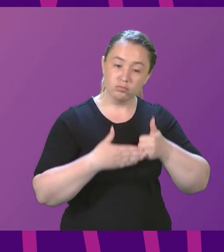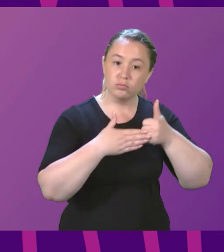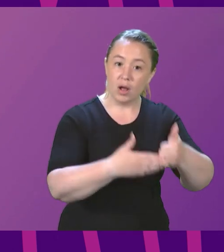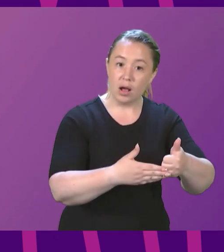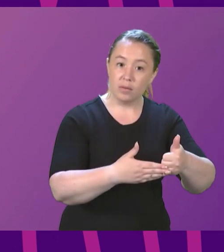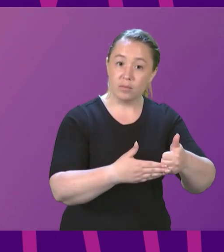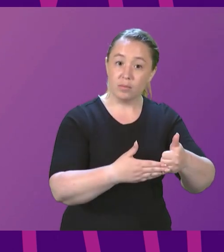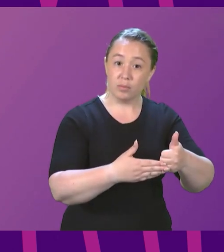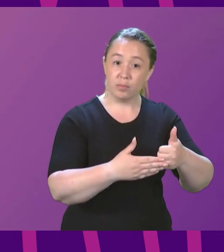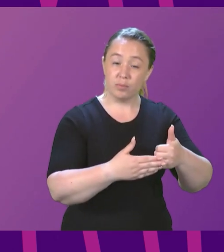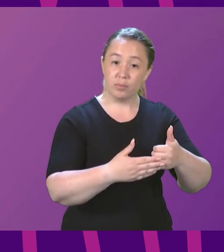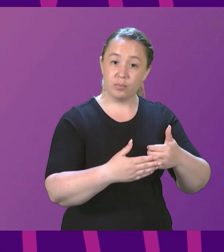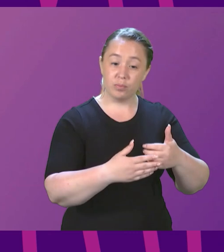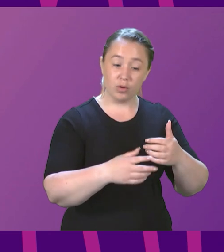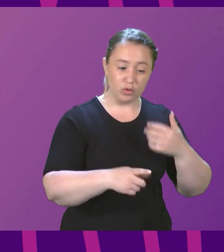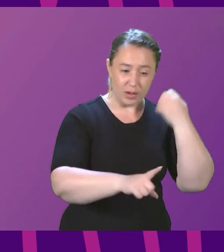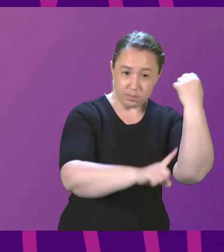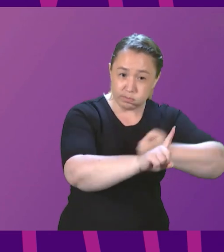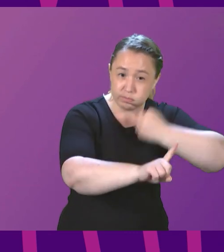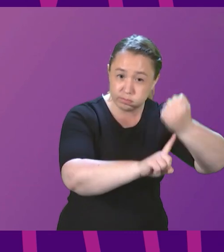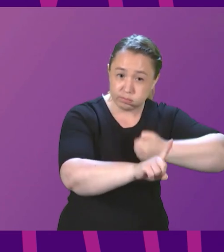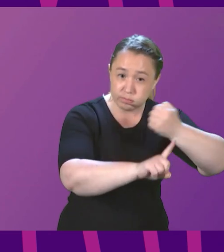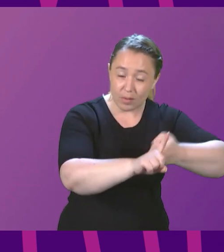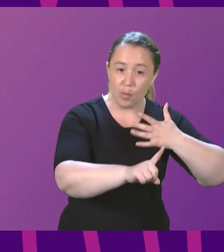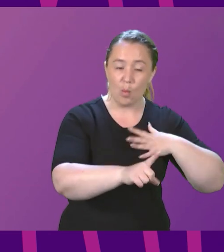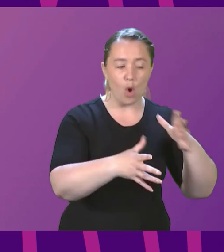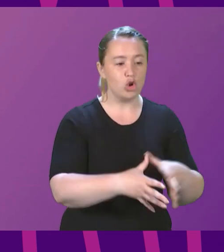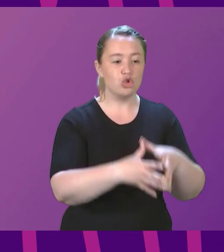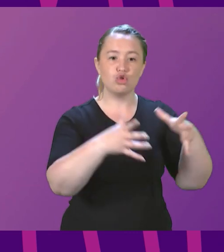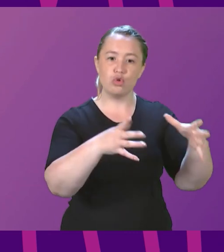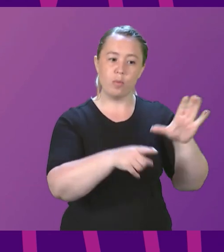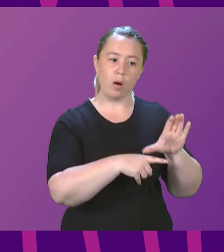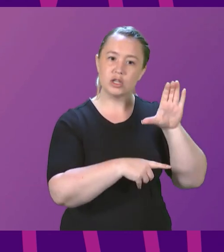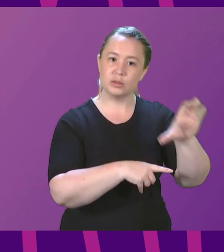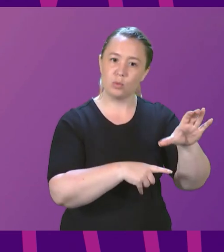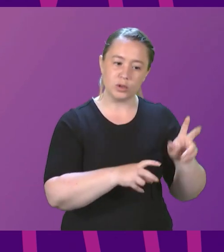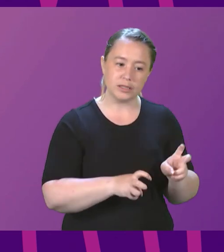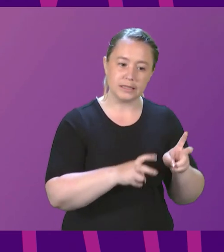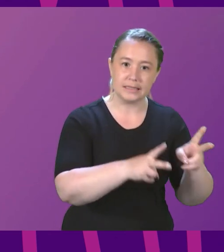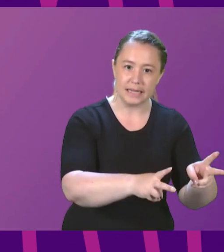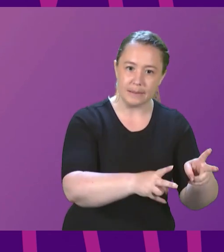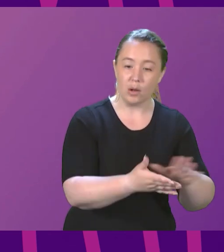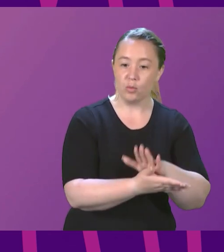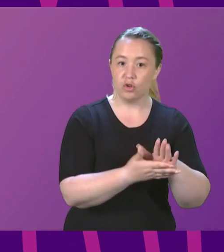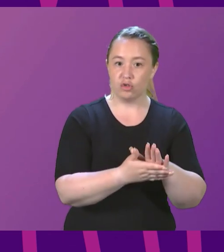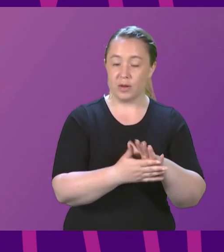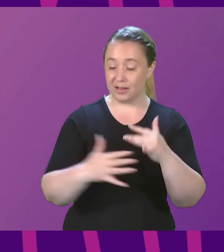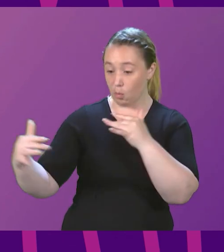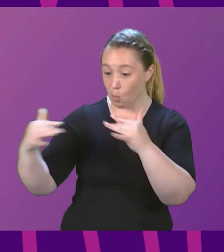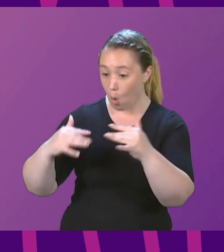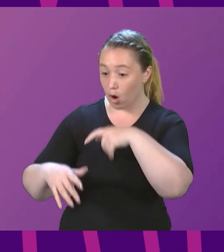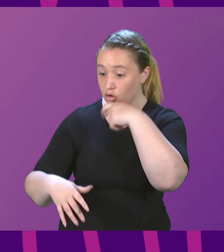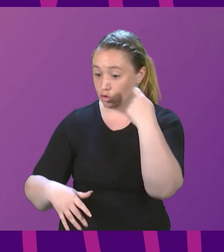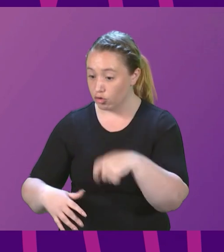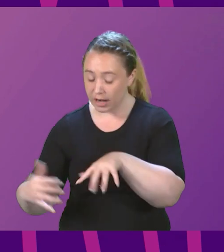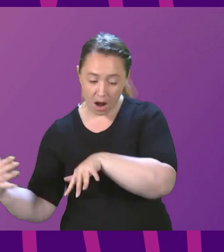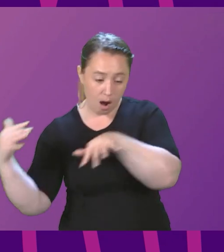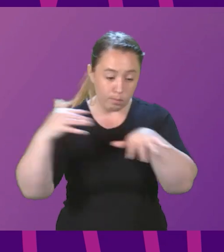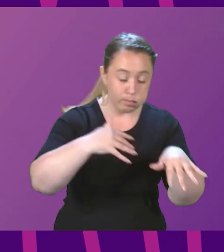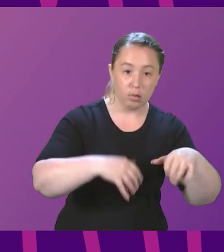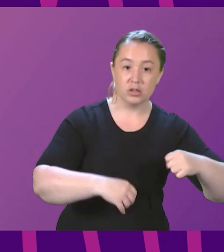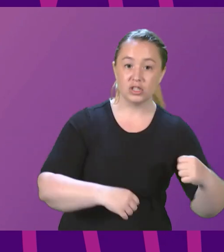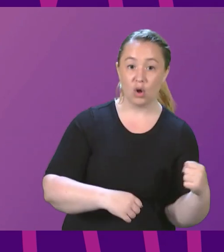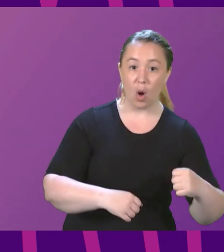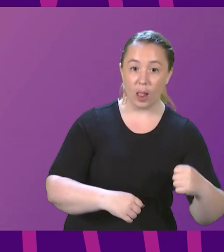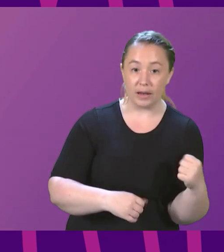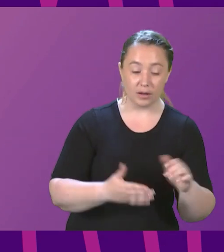super sponsor scheme in order to speed up the process for those fleeing the war in Ukraine. And we would